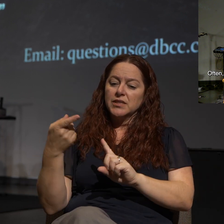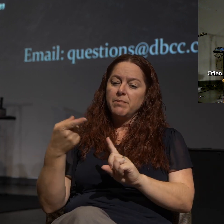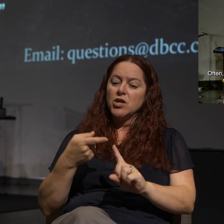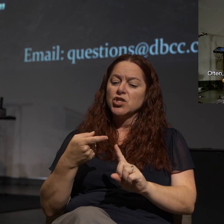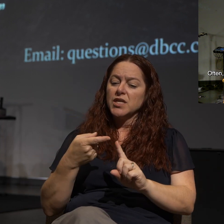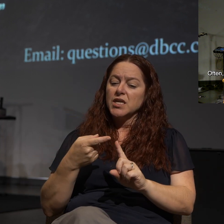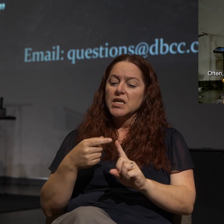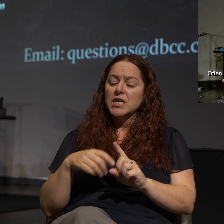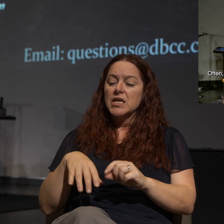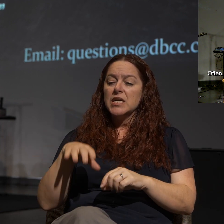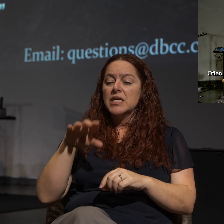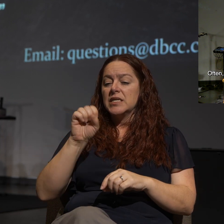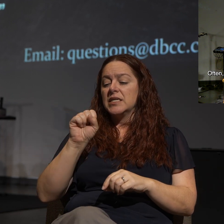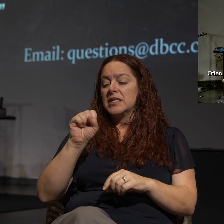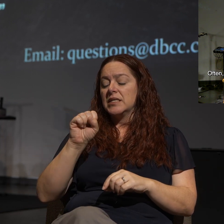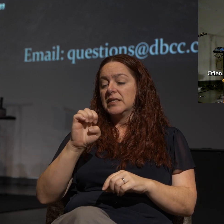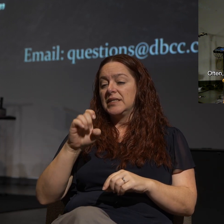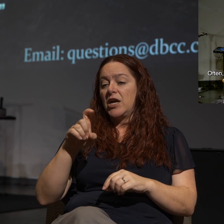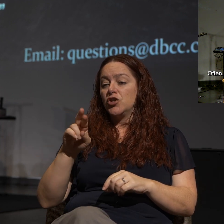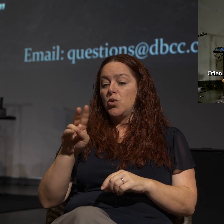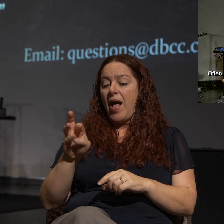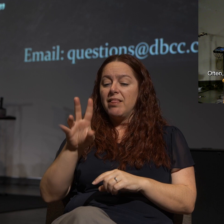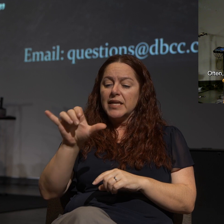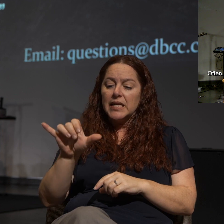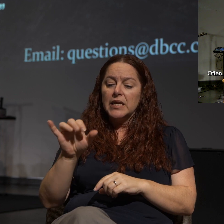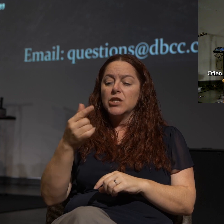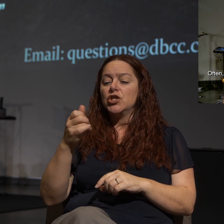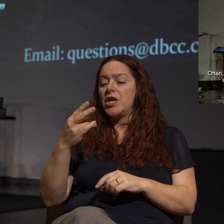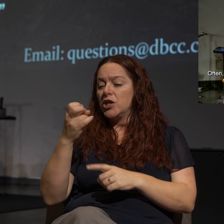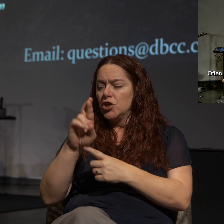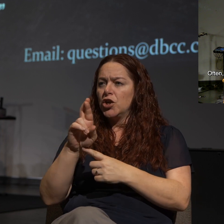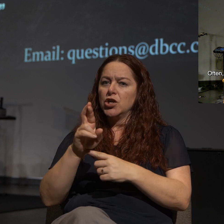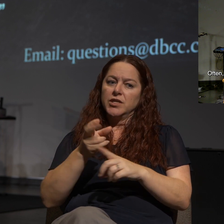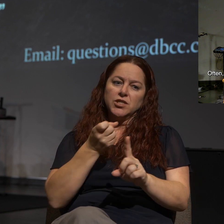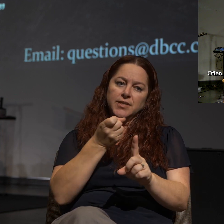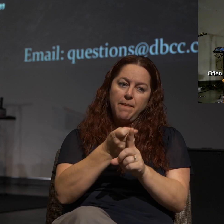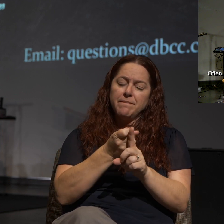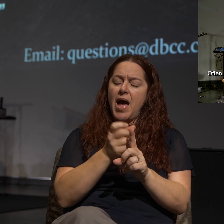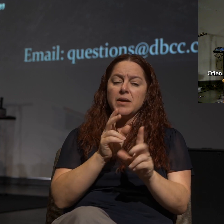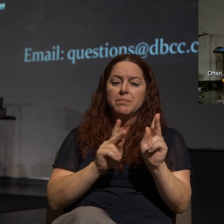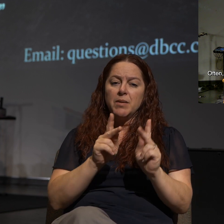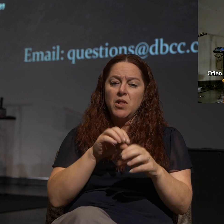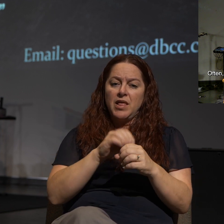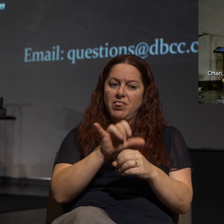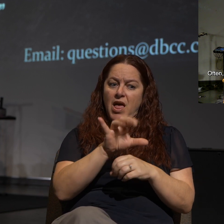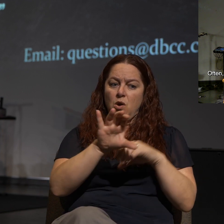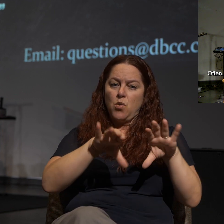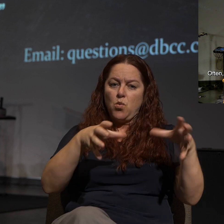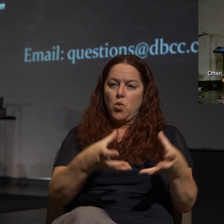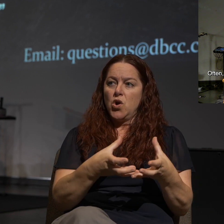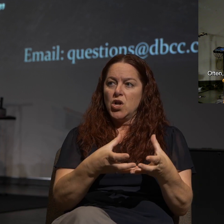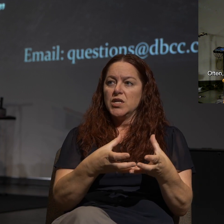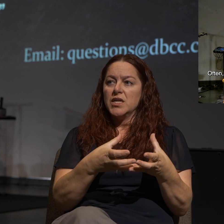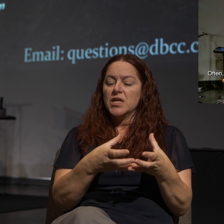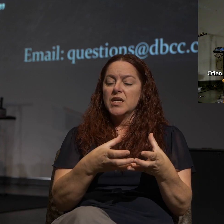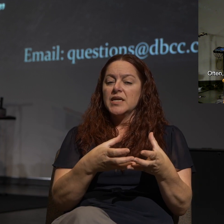to sexuality and gender and he's had a great impact on people in those worlds, in his book Embodied, he closed with these words, truth